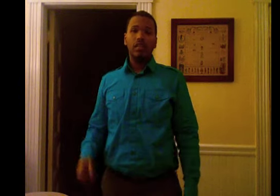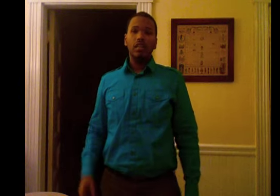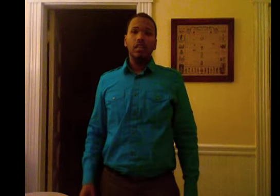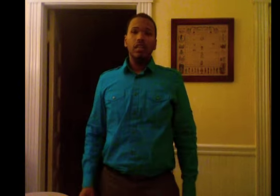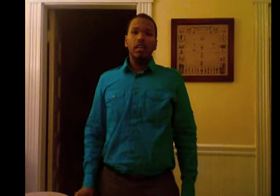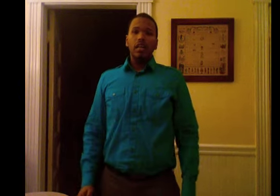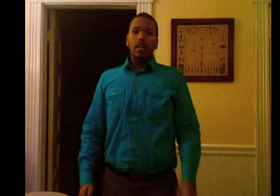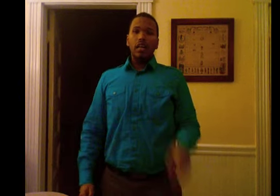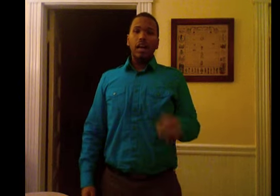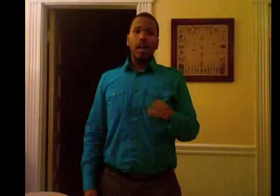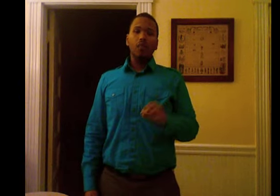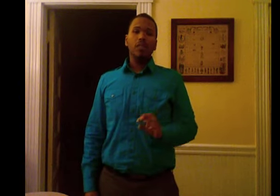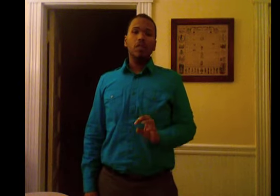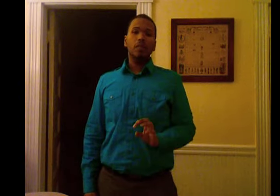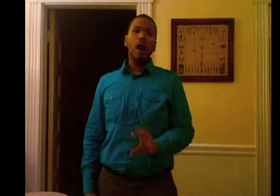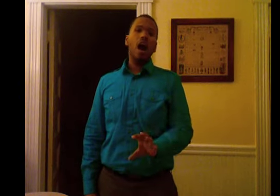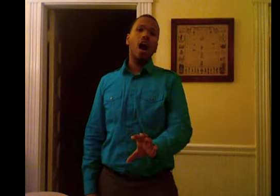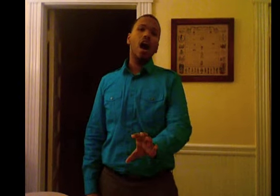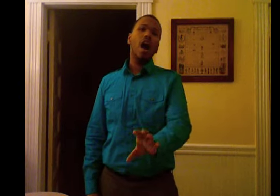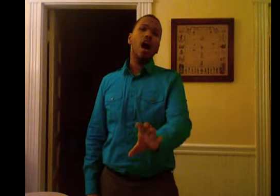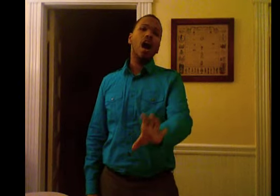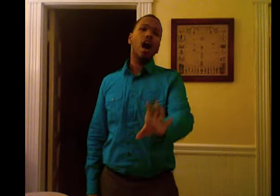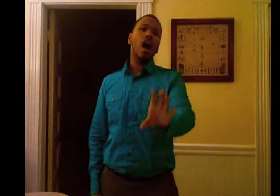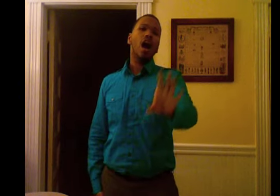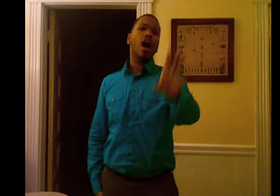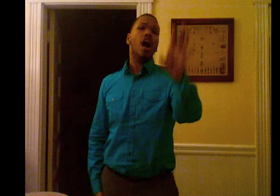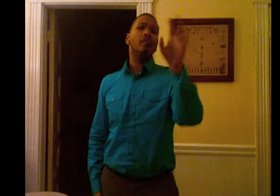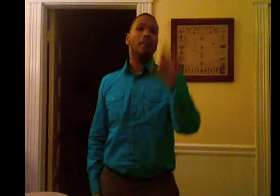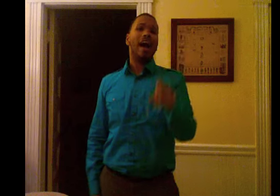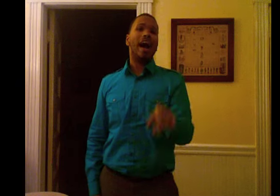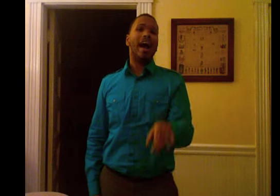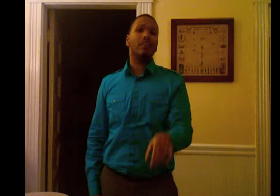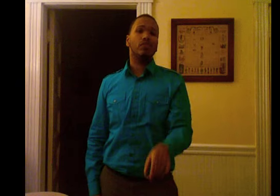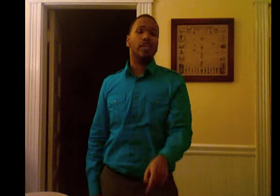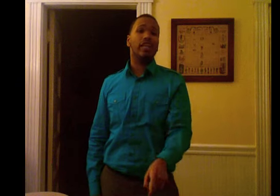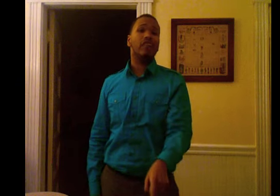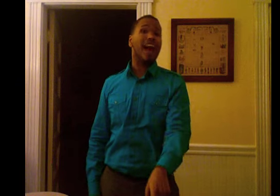I was born by the river